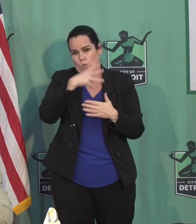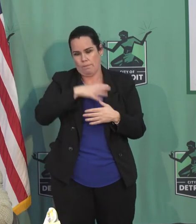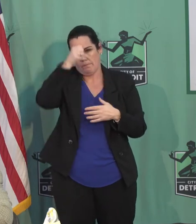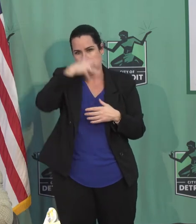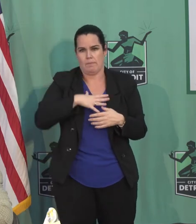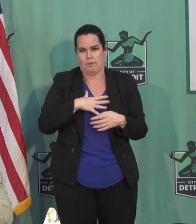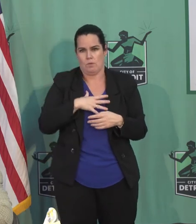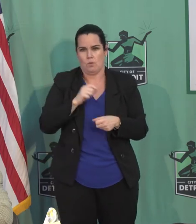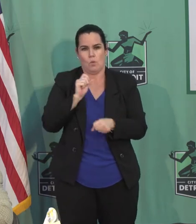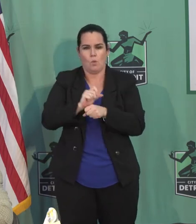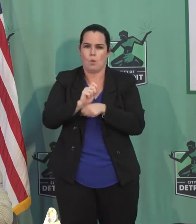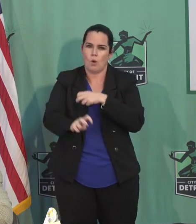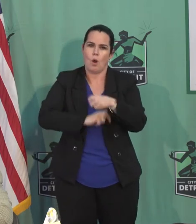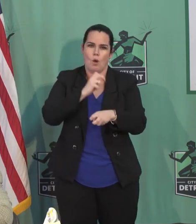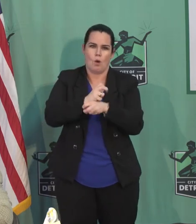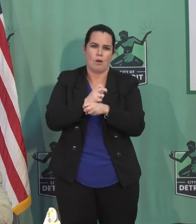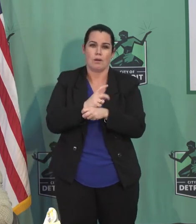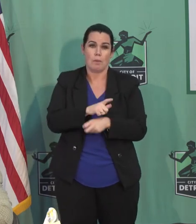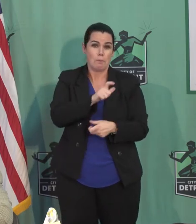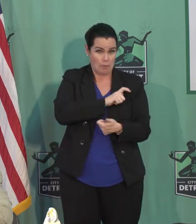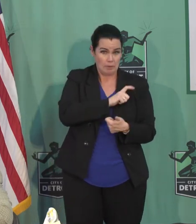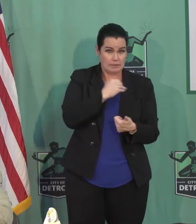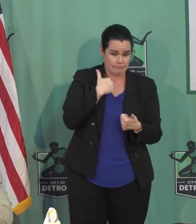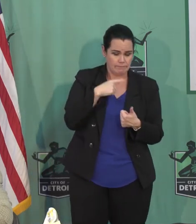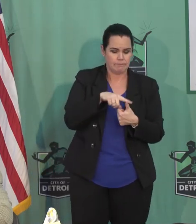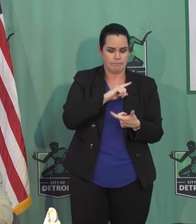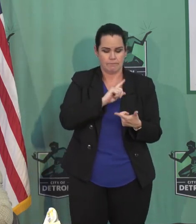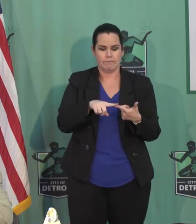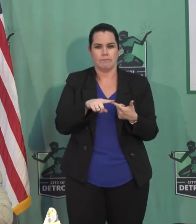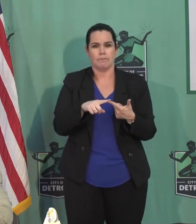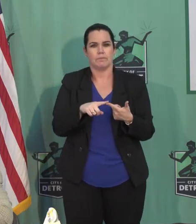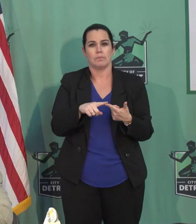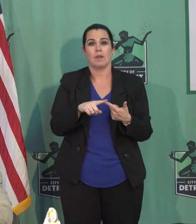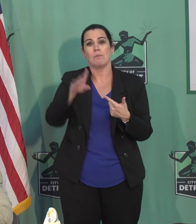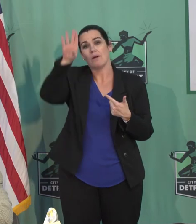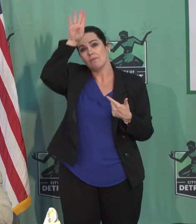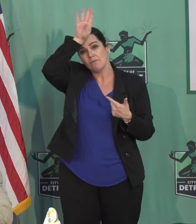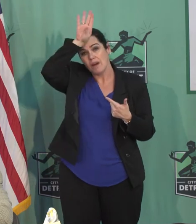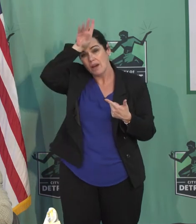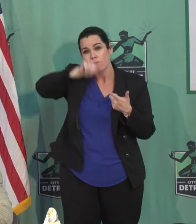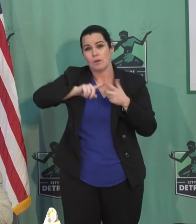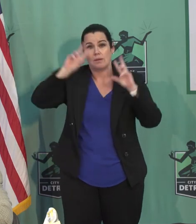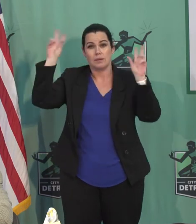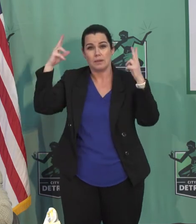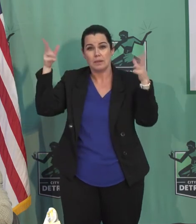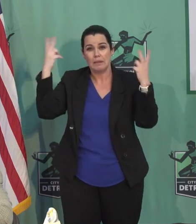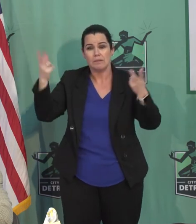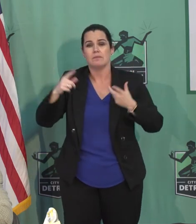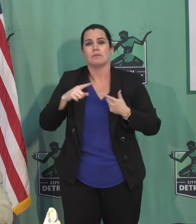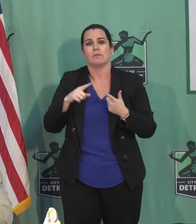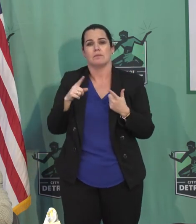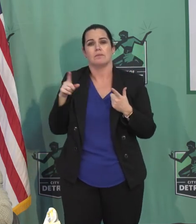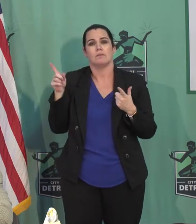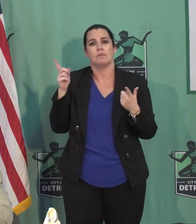in addition to the police who have done such a great job, have been the firefighters and the EMTs.